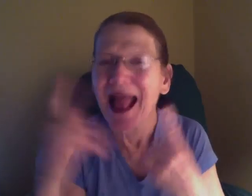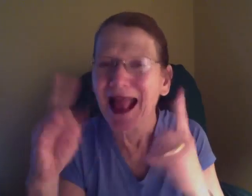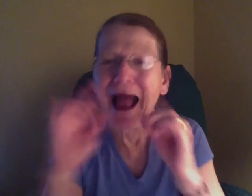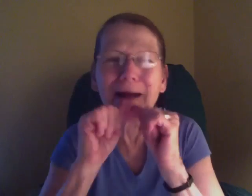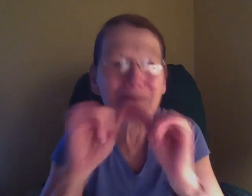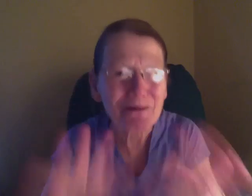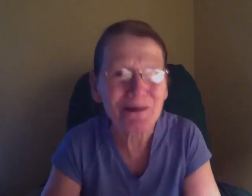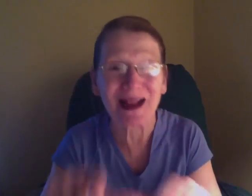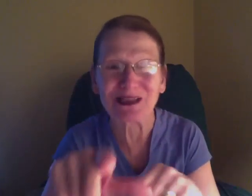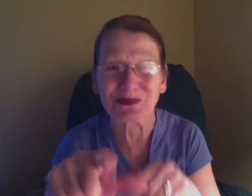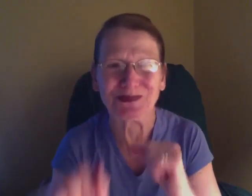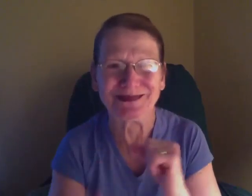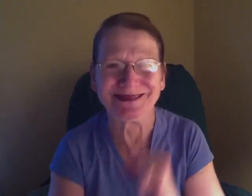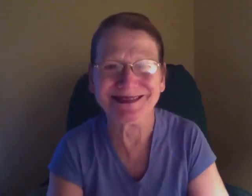that is my brother.